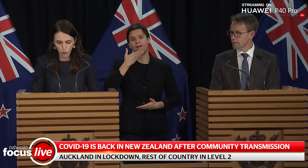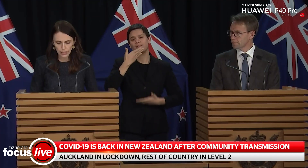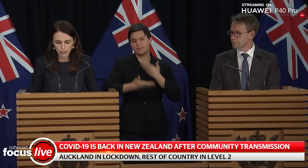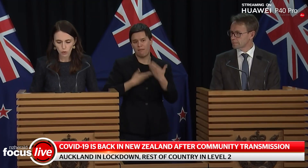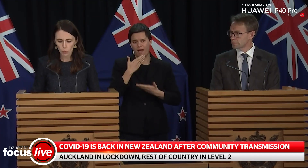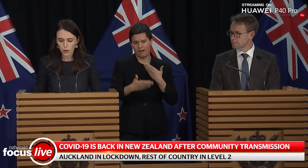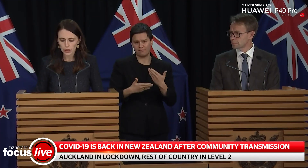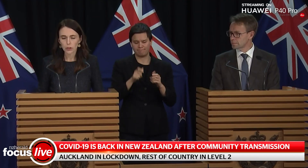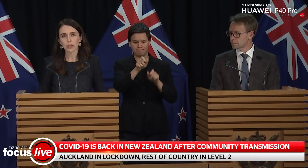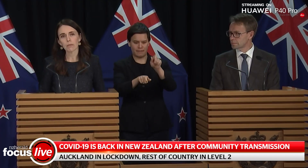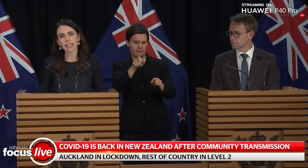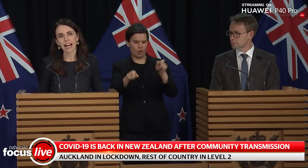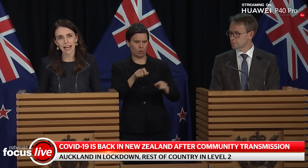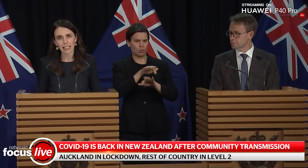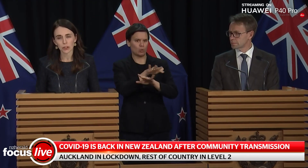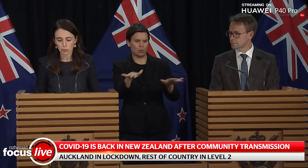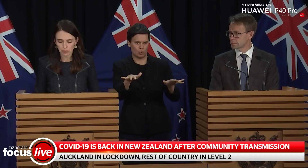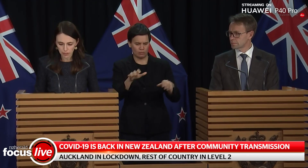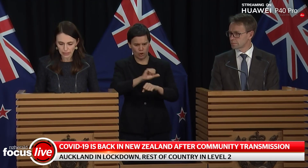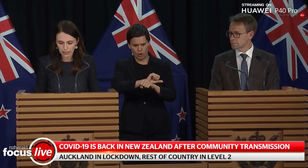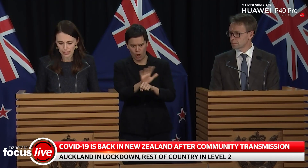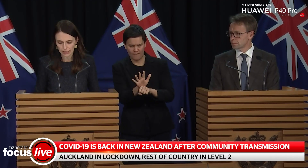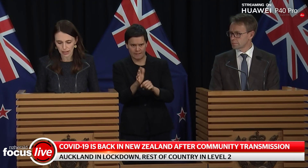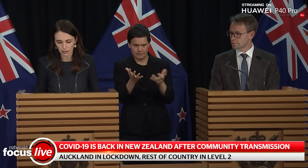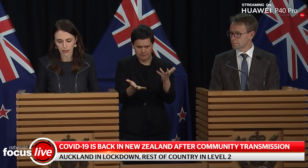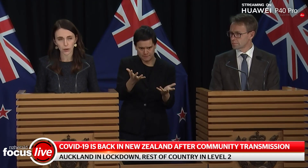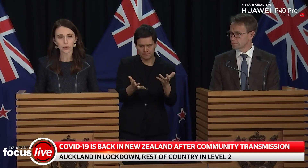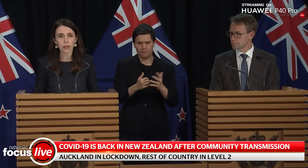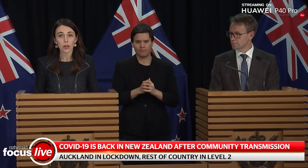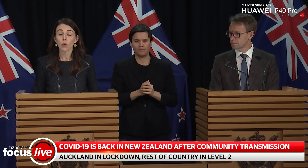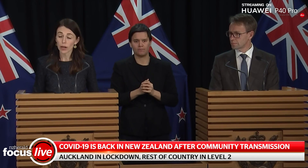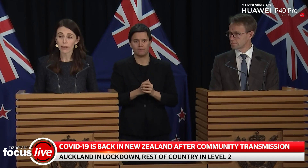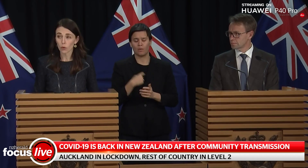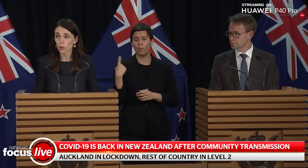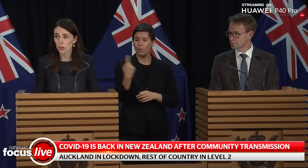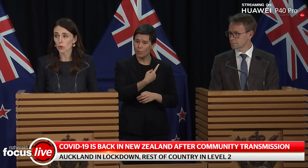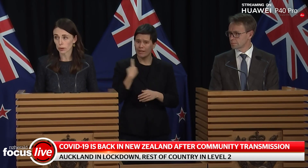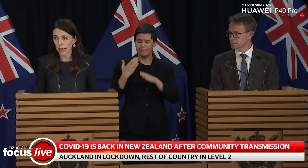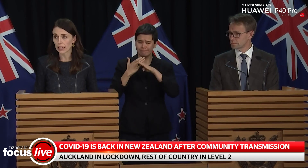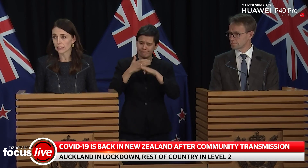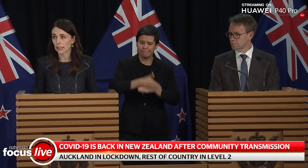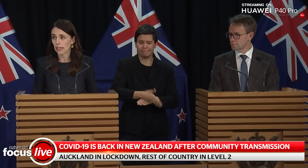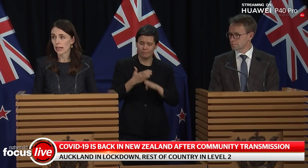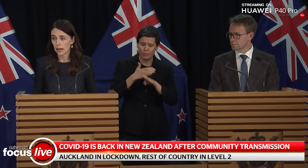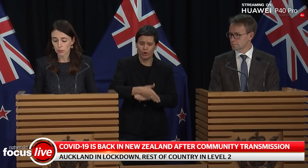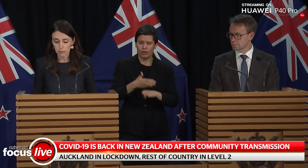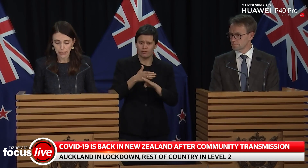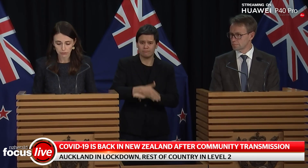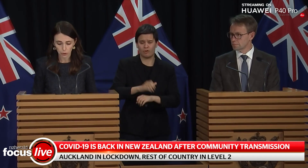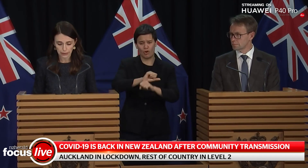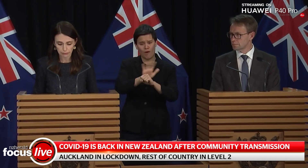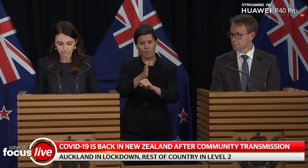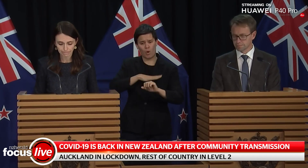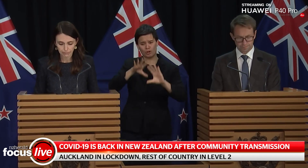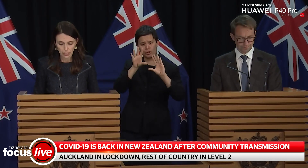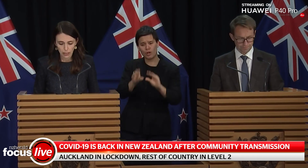While we have all worked incredibly hard to prevent this scenario, we have also planned and prepared